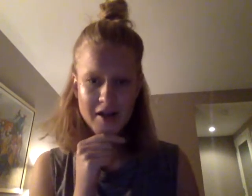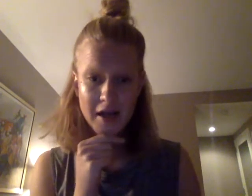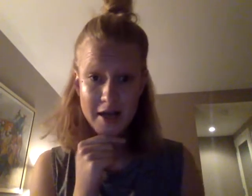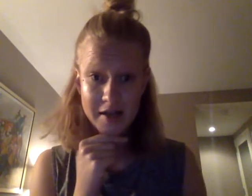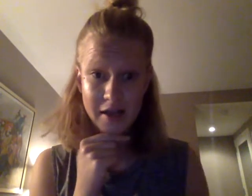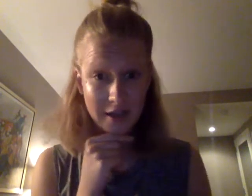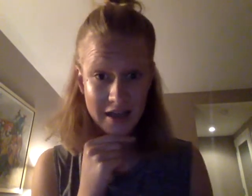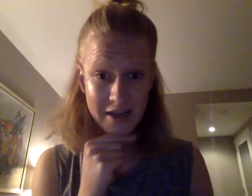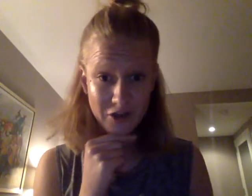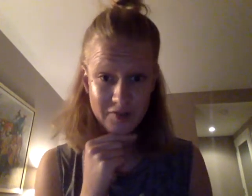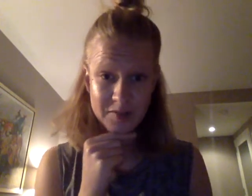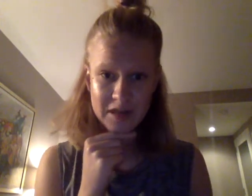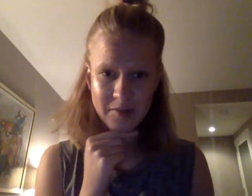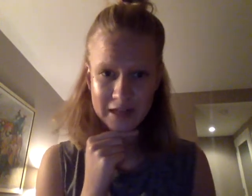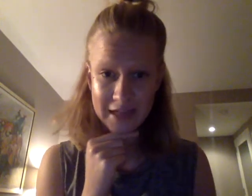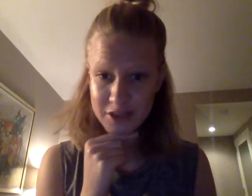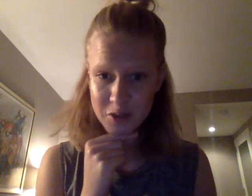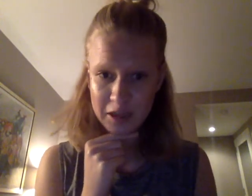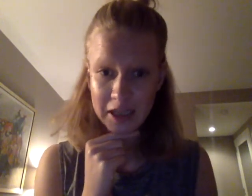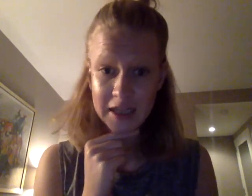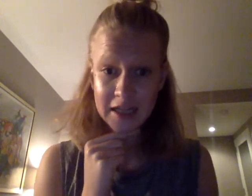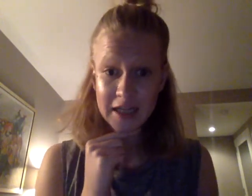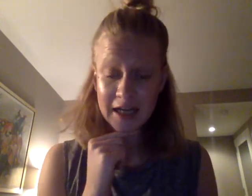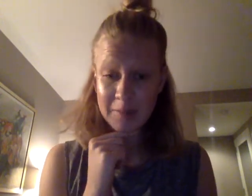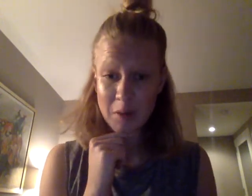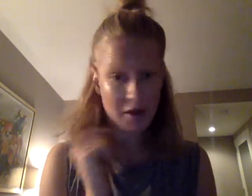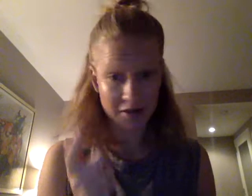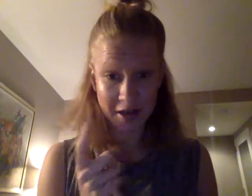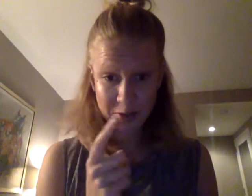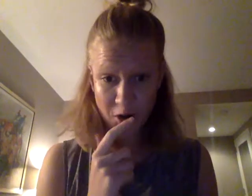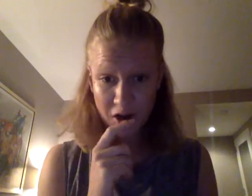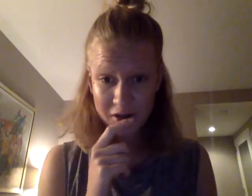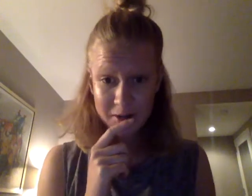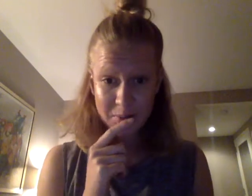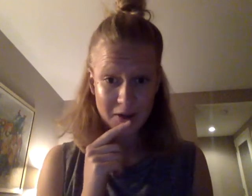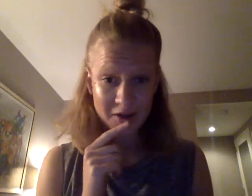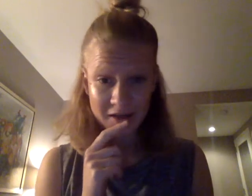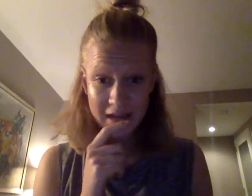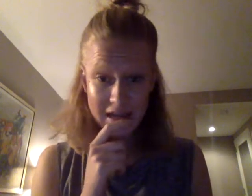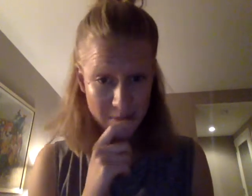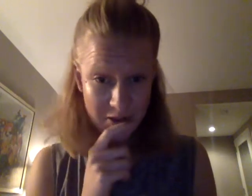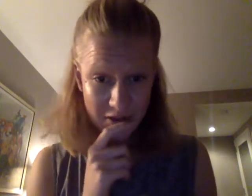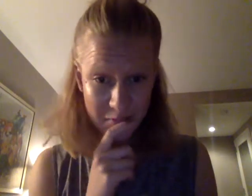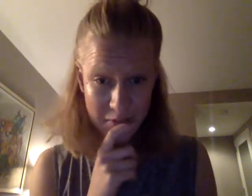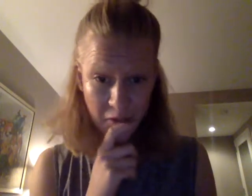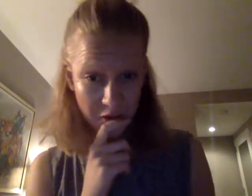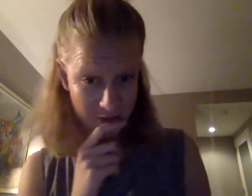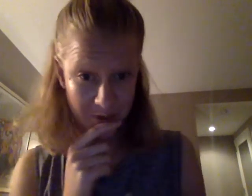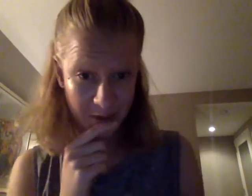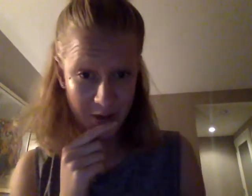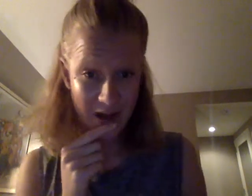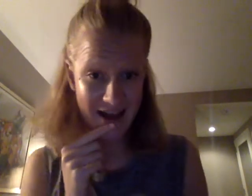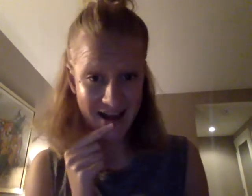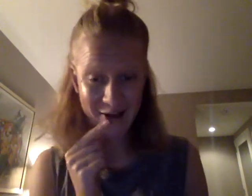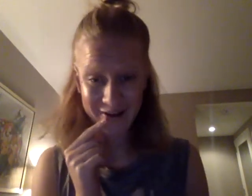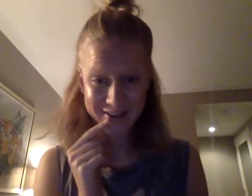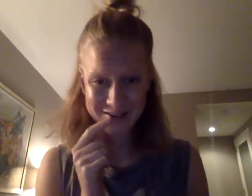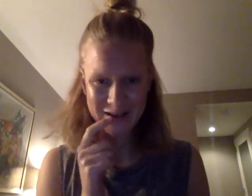I get nervous being able to answer, but apparently I was wrong. Apparently 80% of people also don't know how to answer that